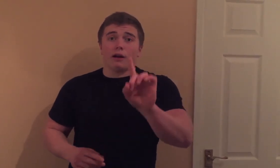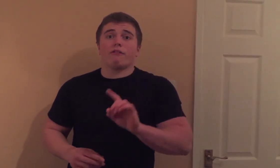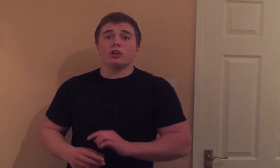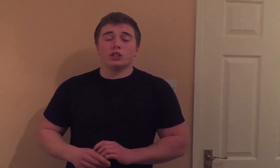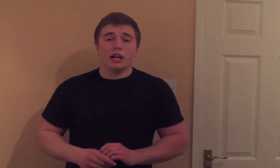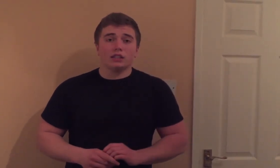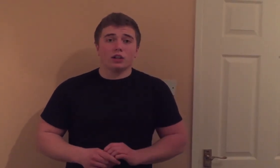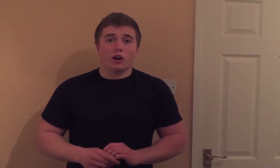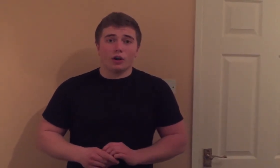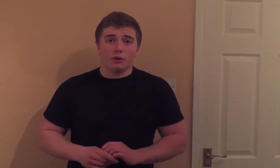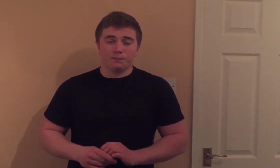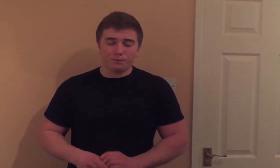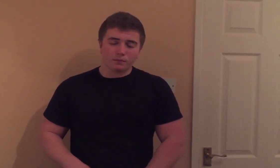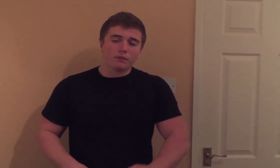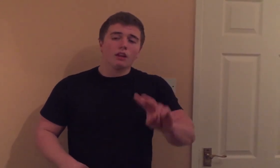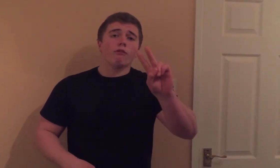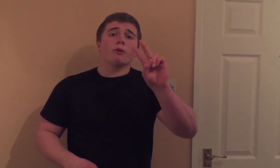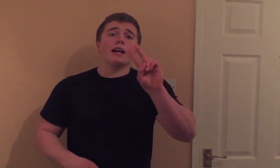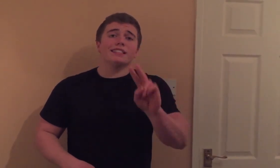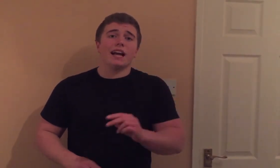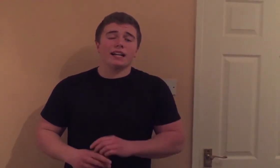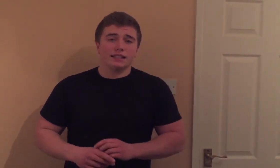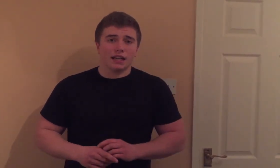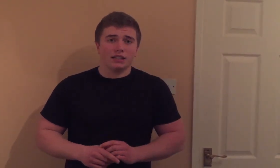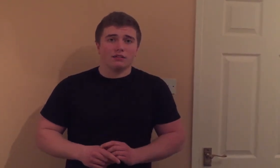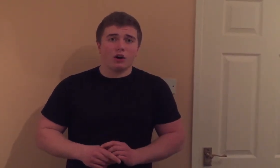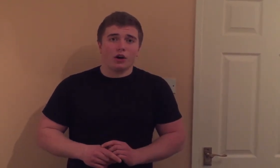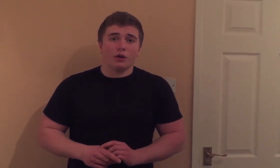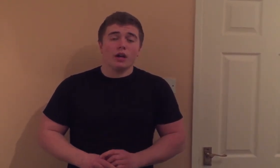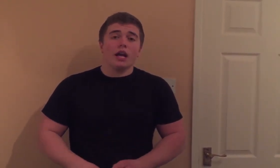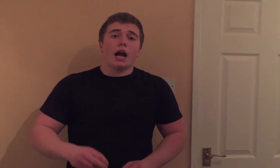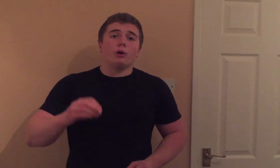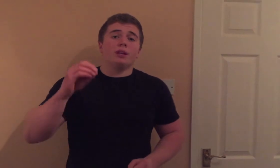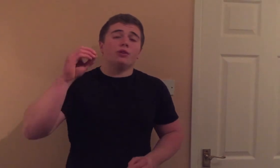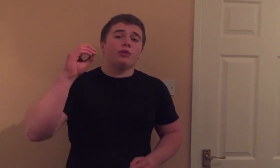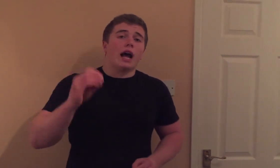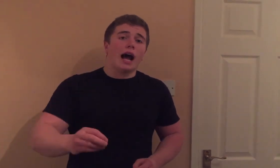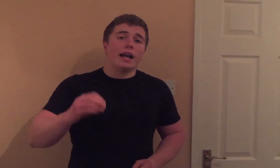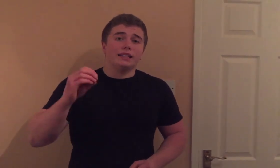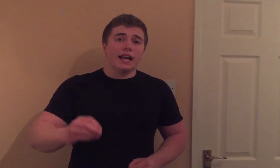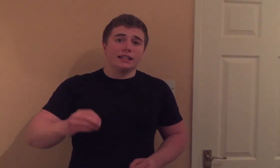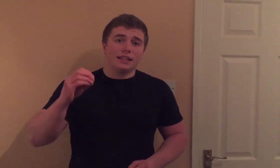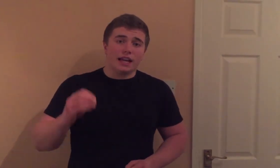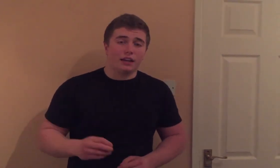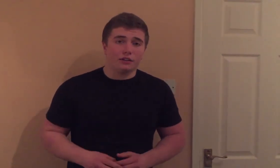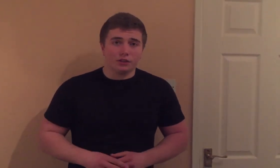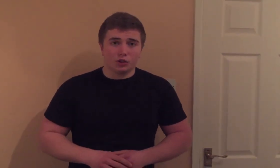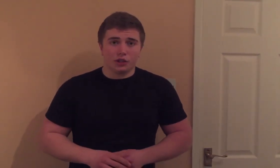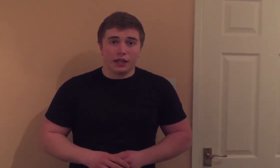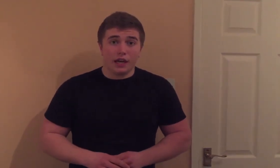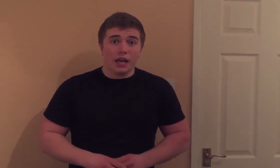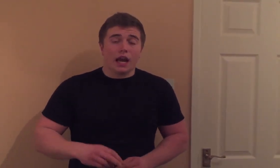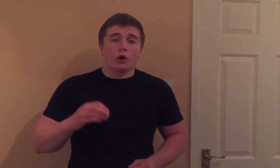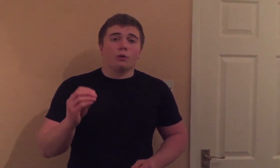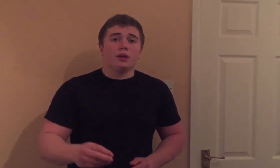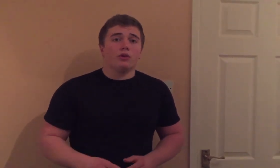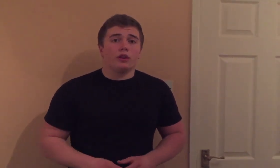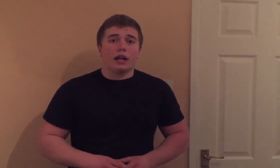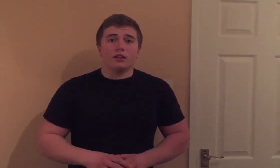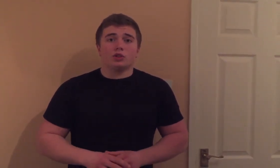my first session of cardio. For my second session of cardio, I'm going to be doing high-intensity interval training, and I'm going to be doing that in the